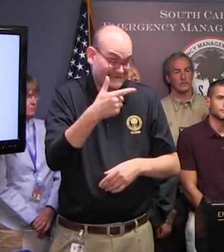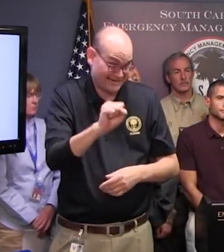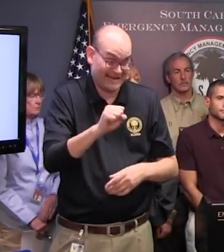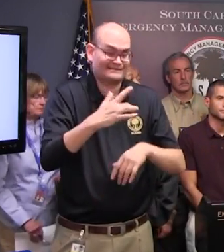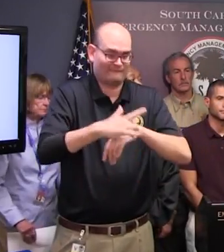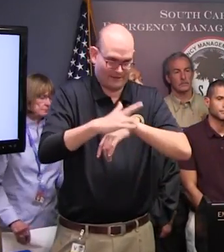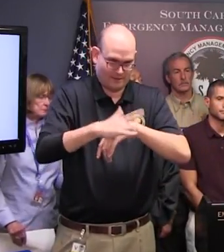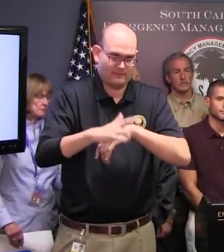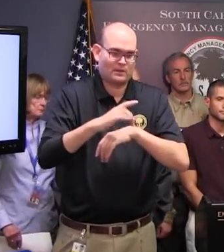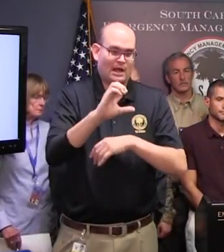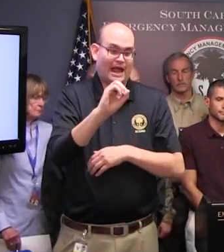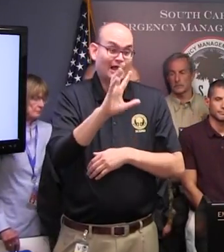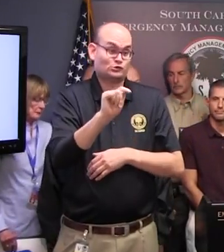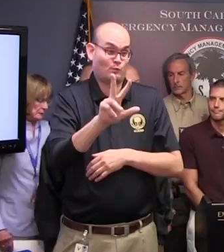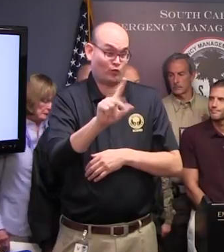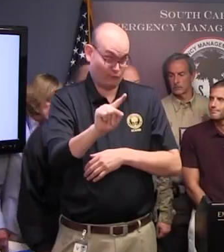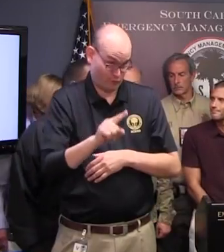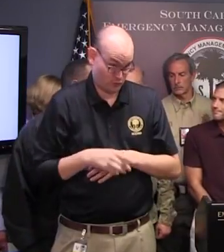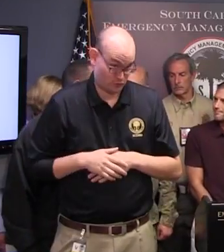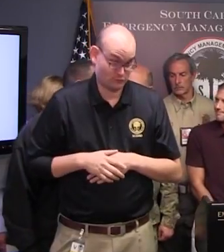of Social Services, Joan Meacham.